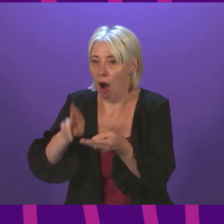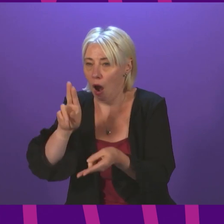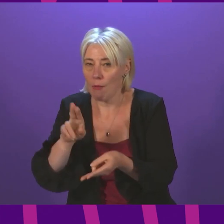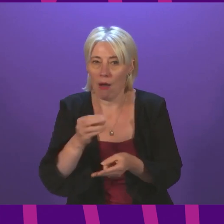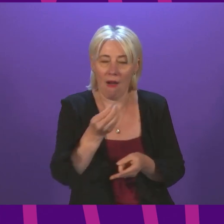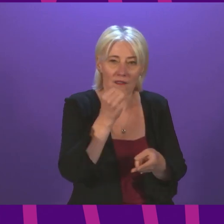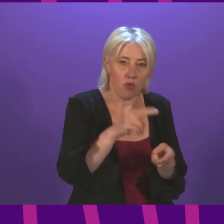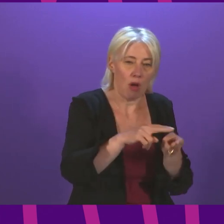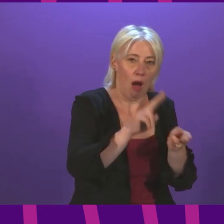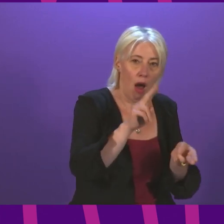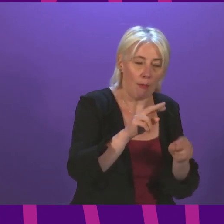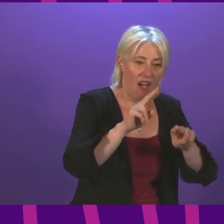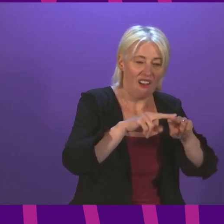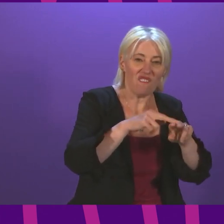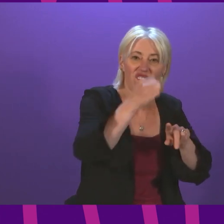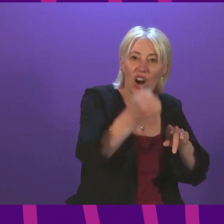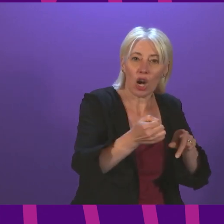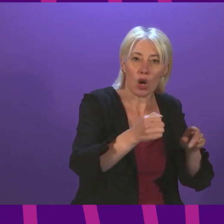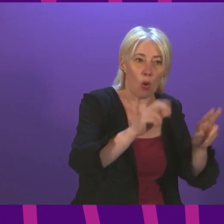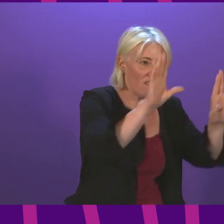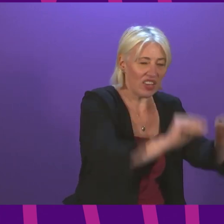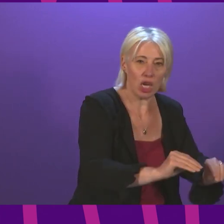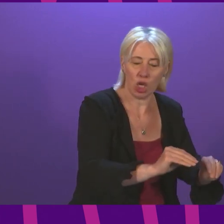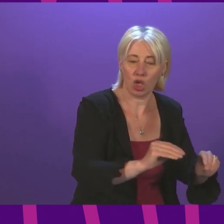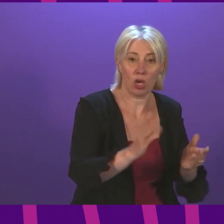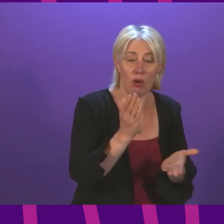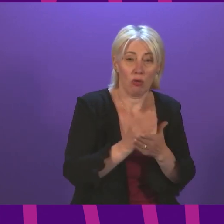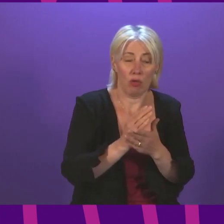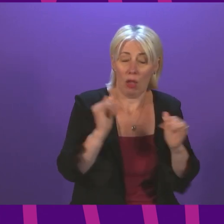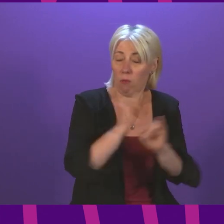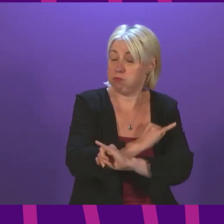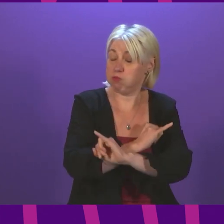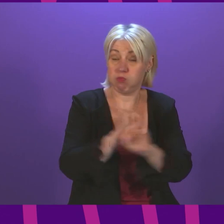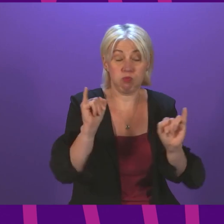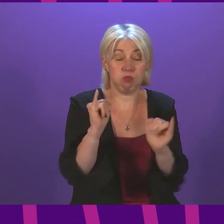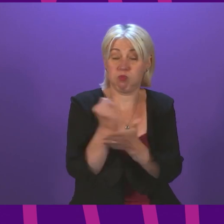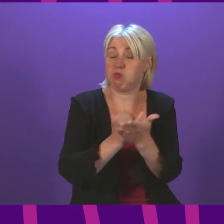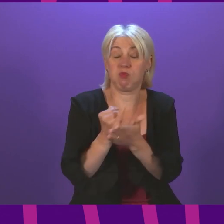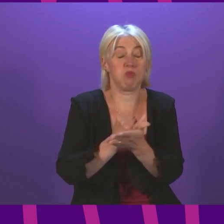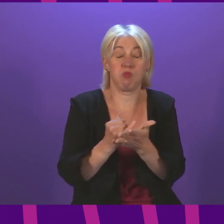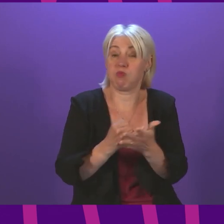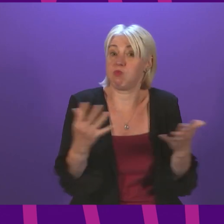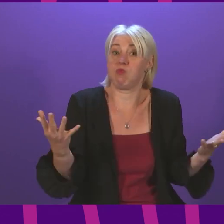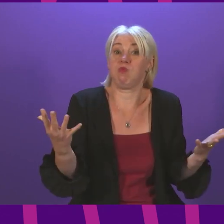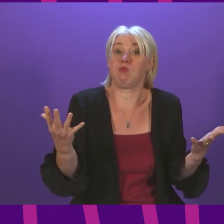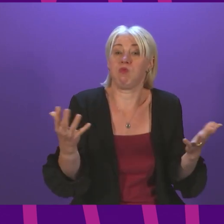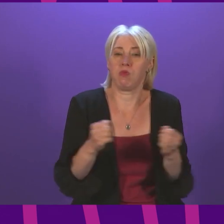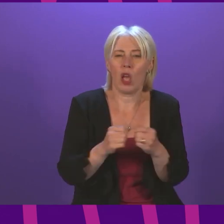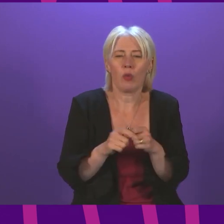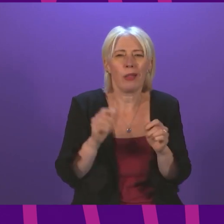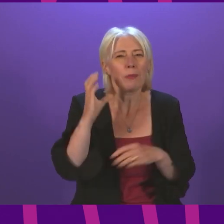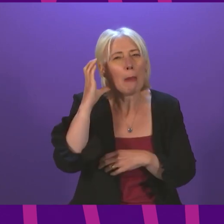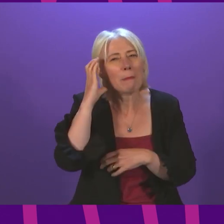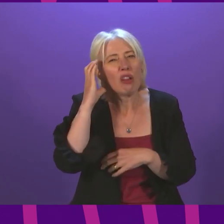furlough is absolutely catastrophic. And that's the words of their own internal advisors. Add to this the bedroom